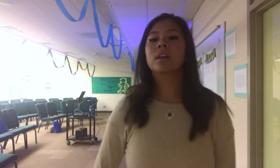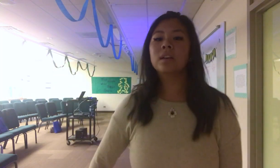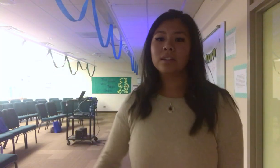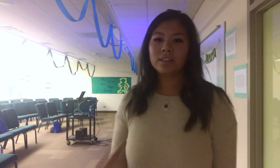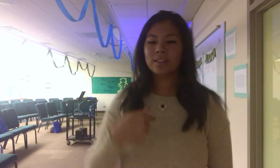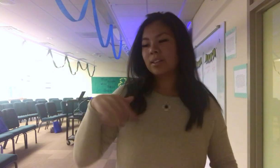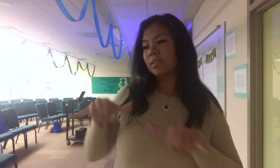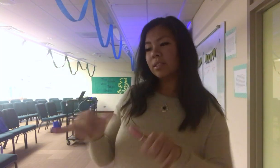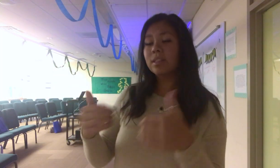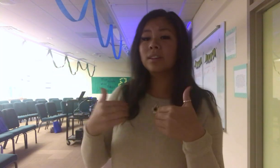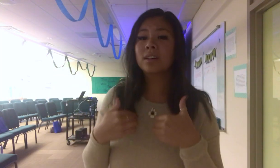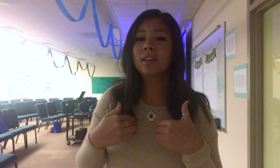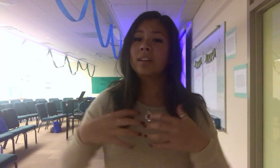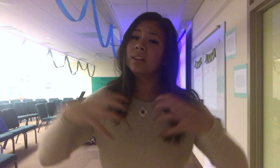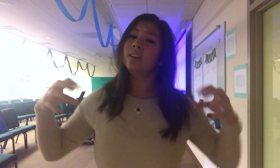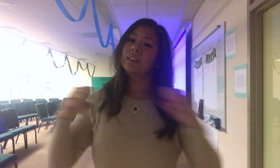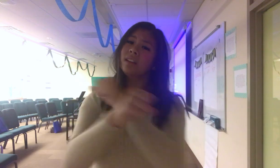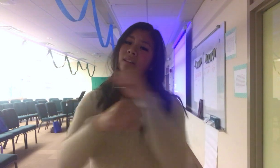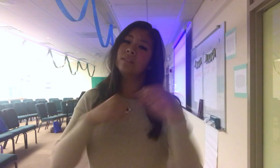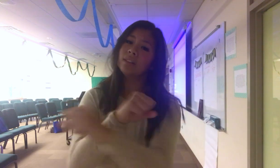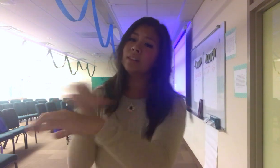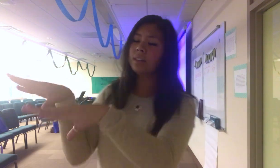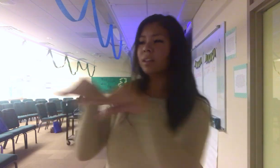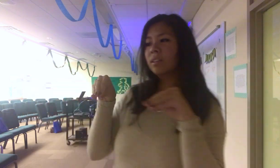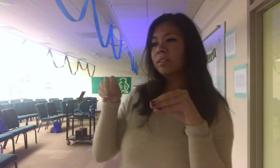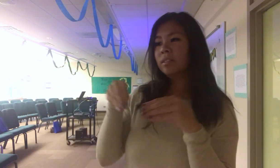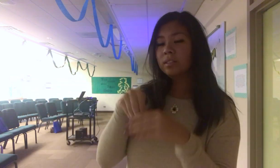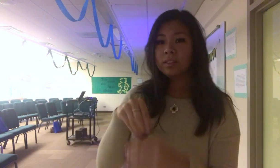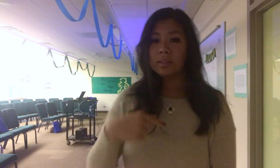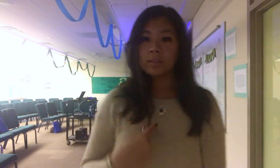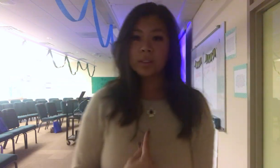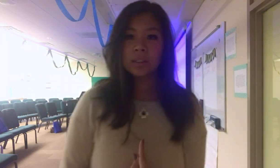No, I've still got A lot of fight left in me